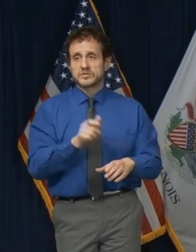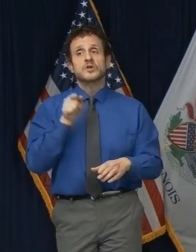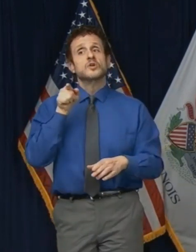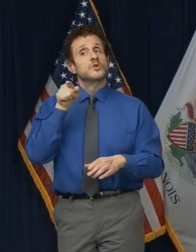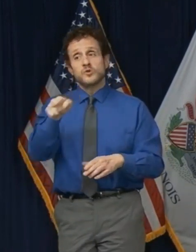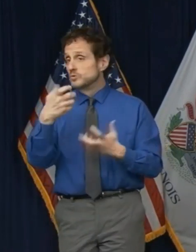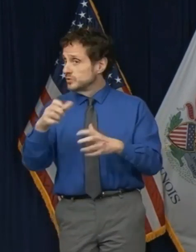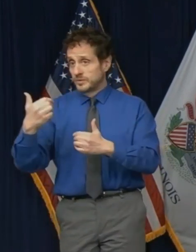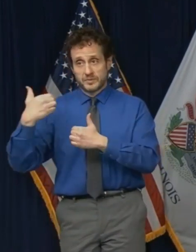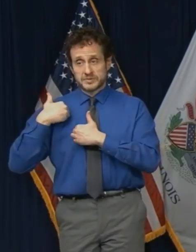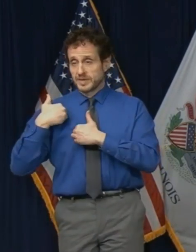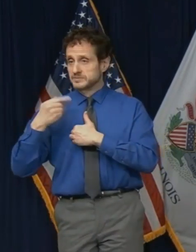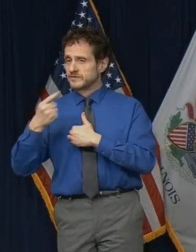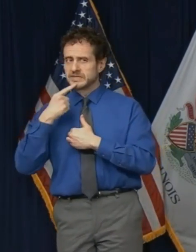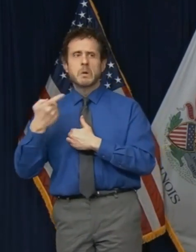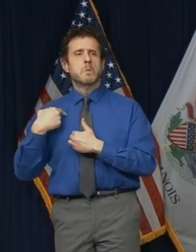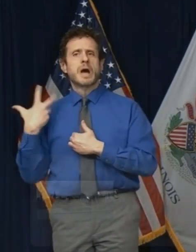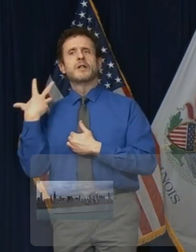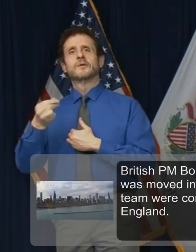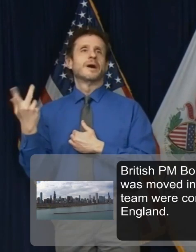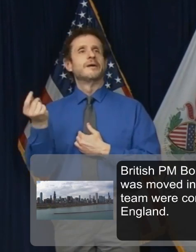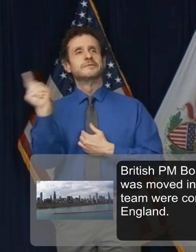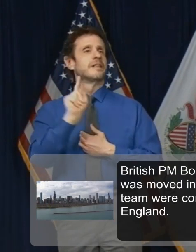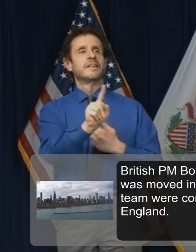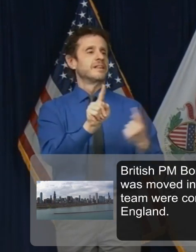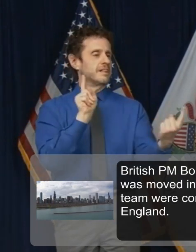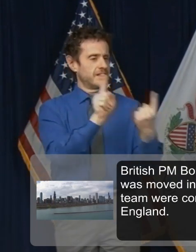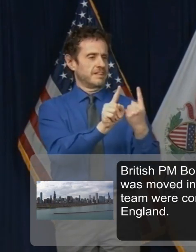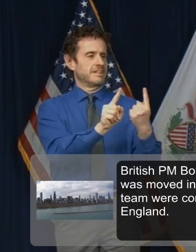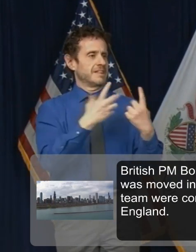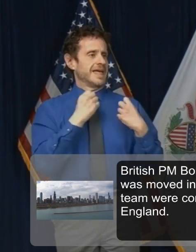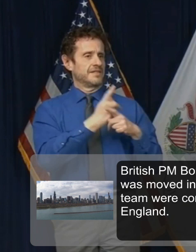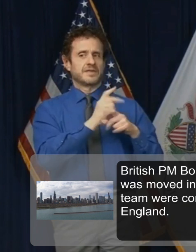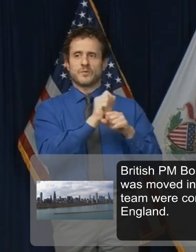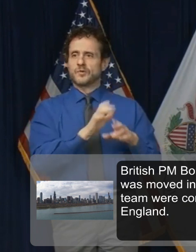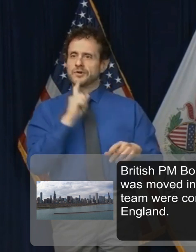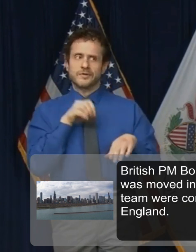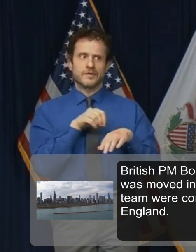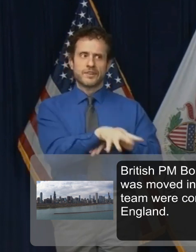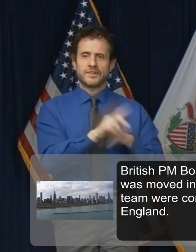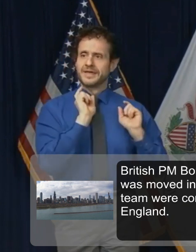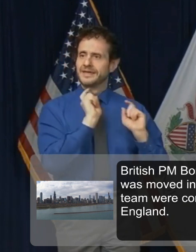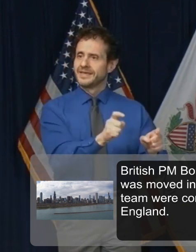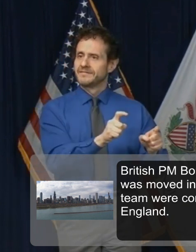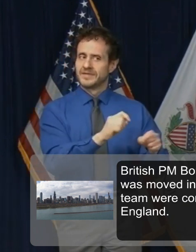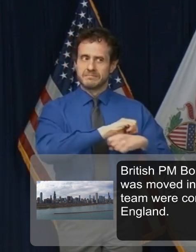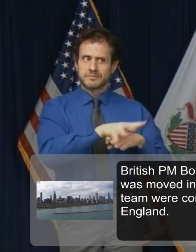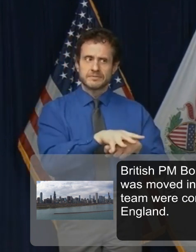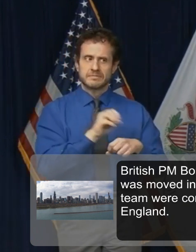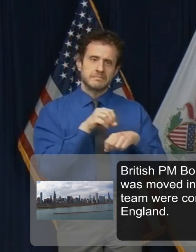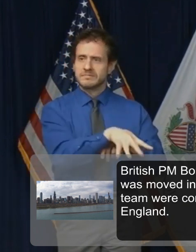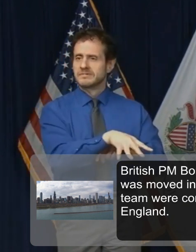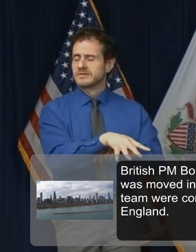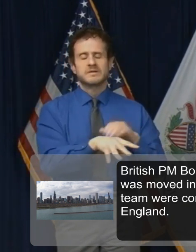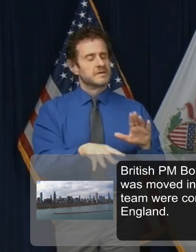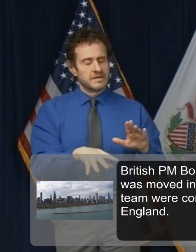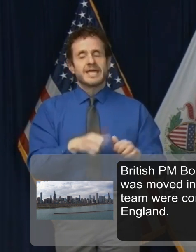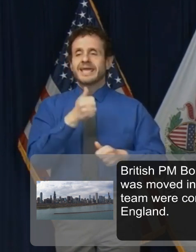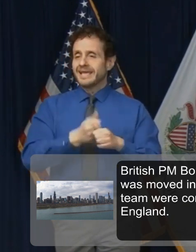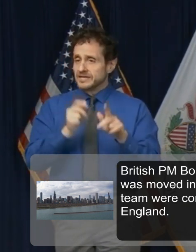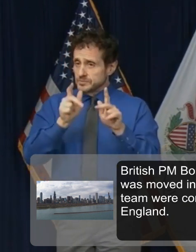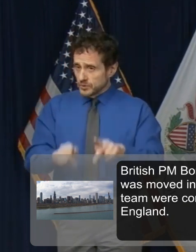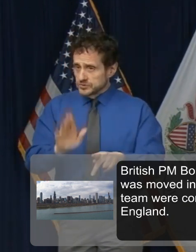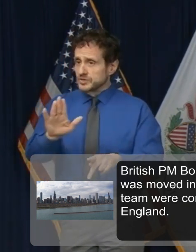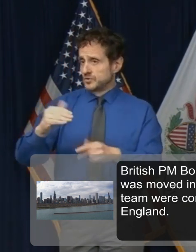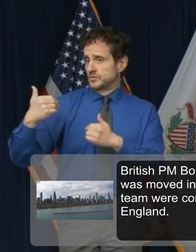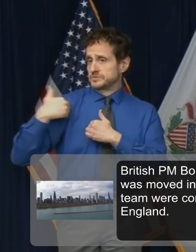virus to a healthcare worker. Everyone's actions matter. They're critical. Stay inside.